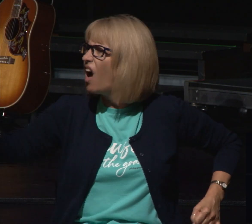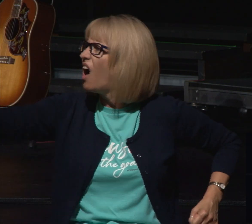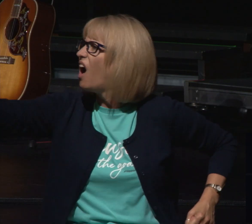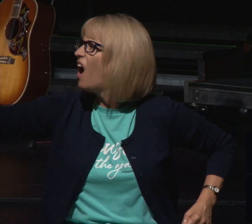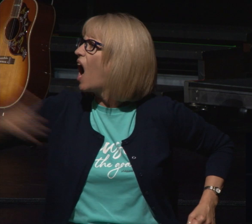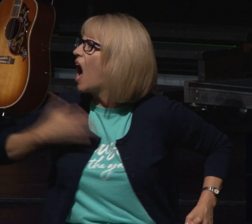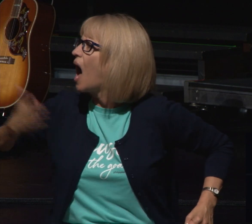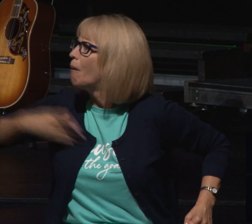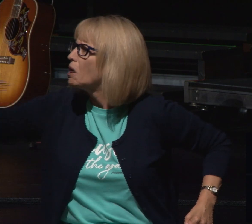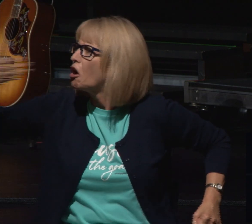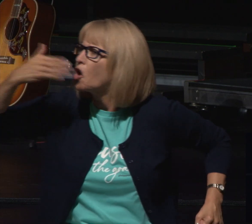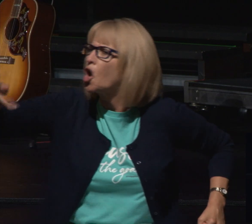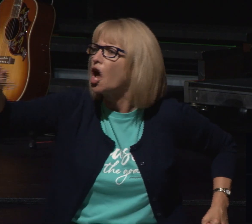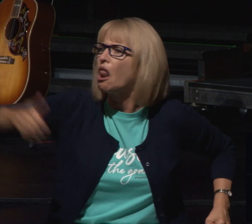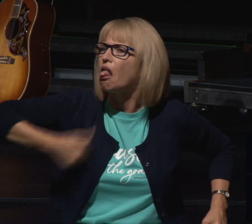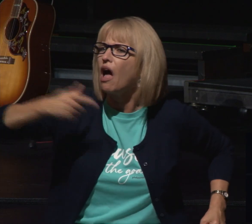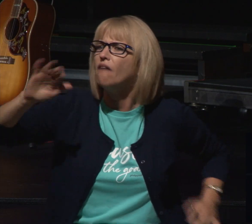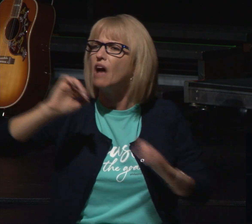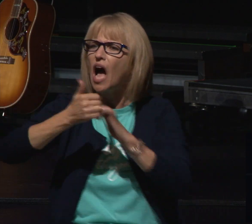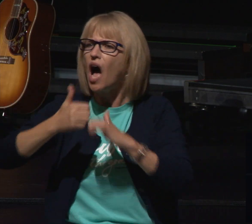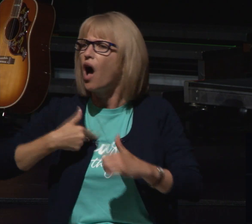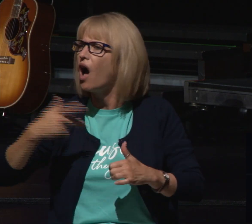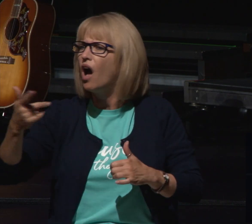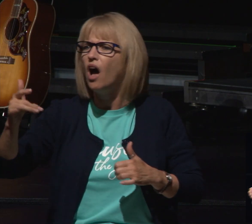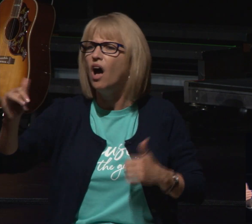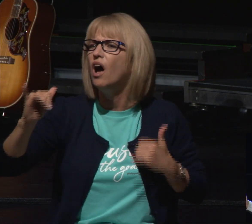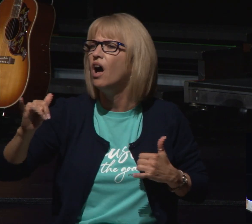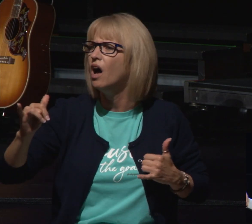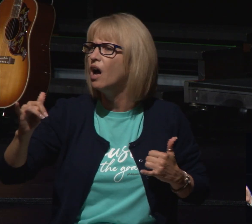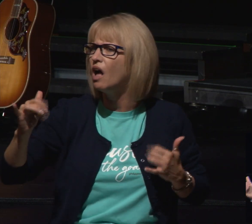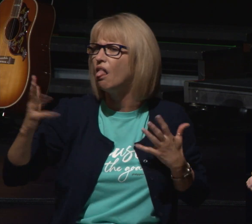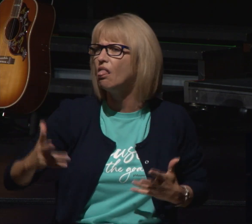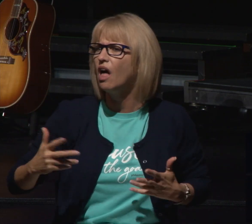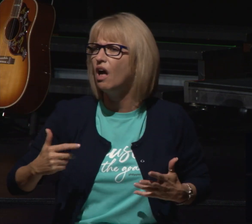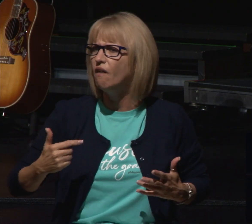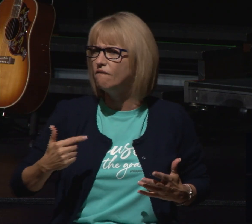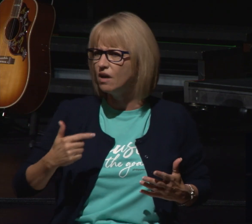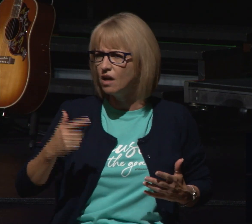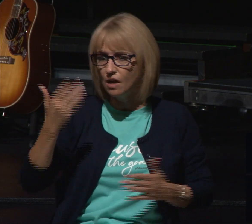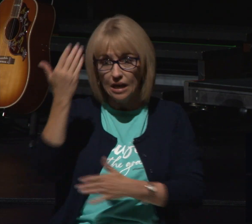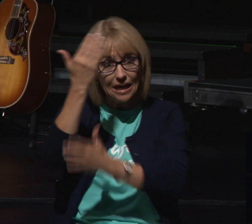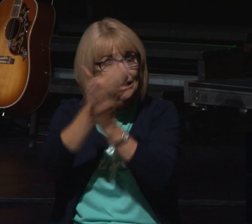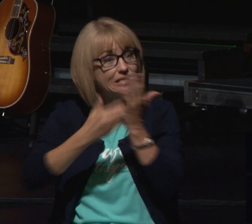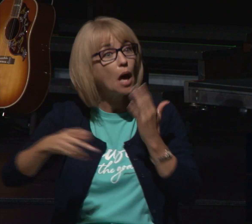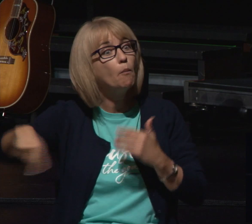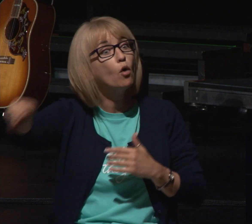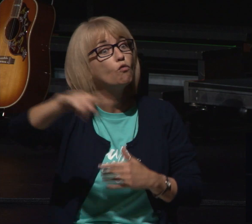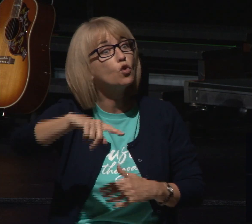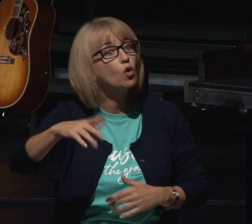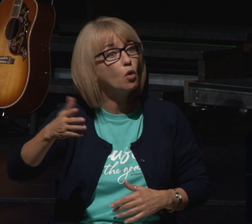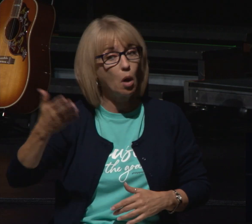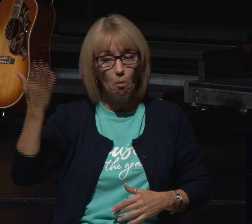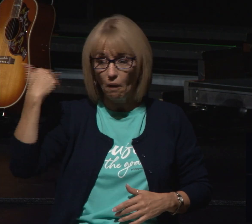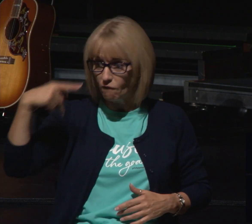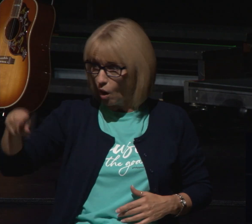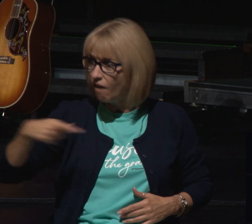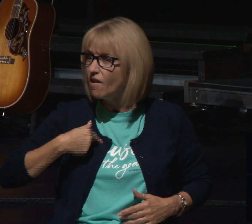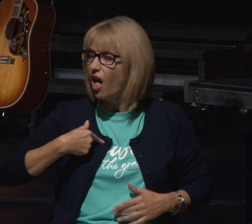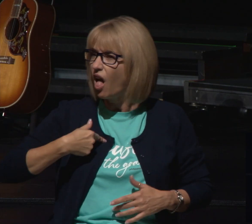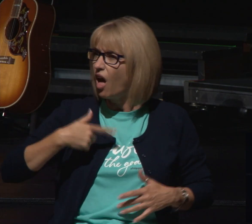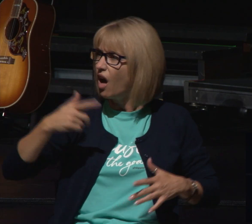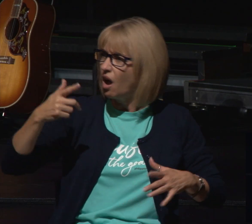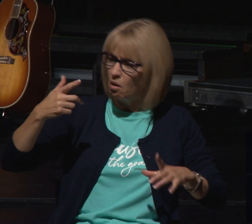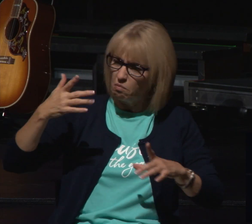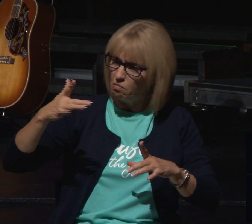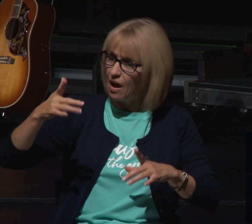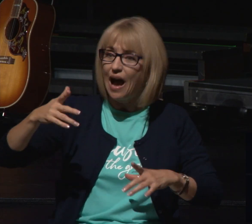high and going strong and you think how can I do that and some of you have been to the place where you're flying high and one thing hits you and you're knocked so far down